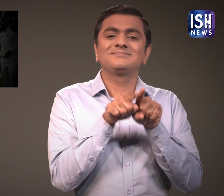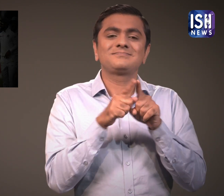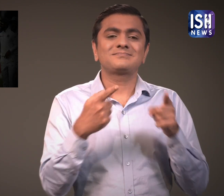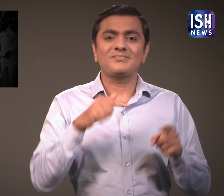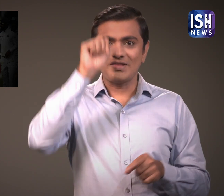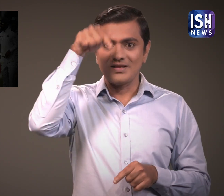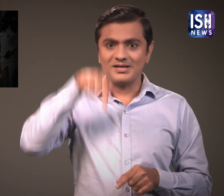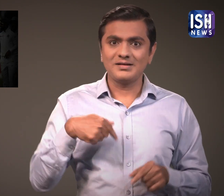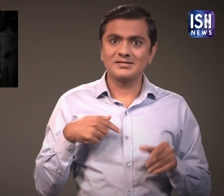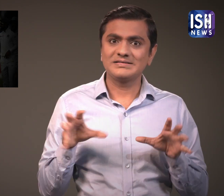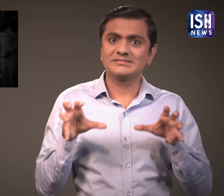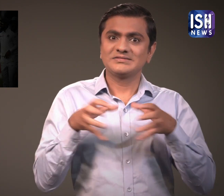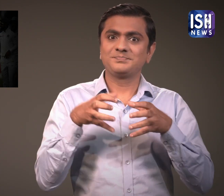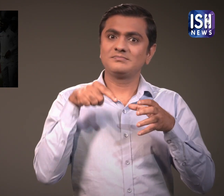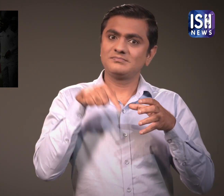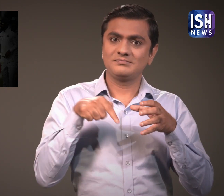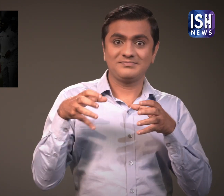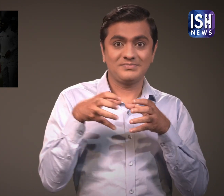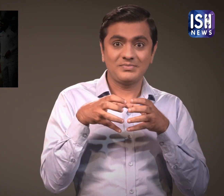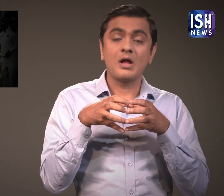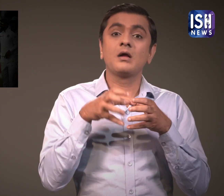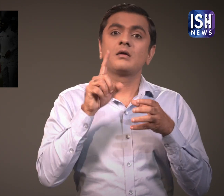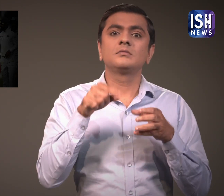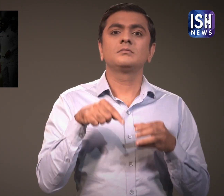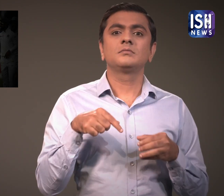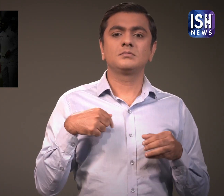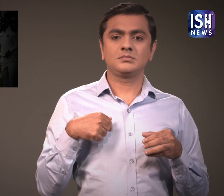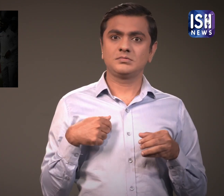For example, India is one of the 9 teams.